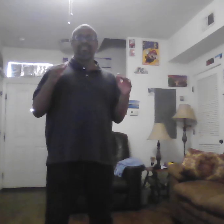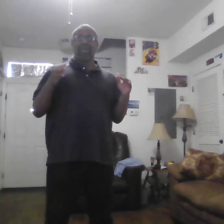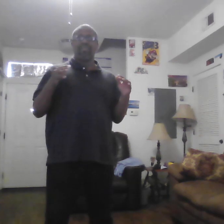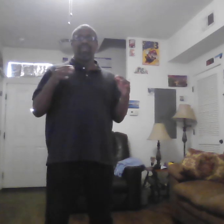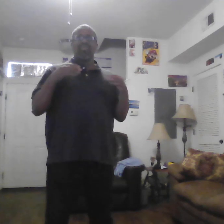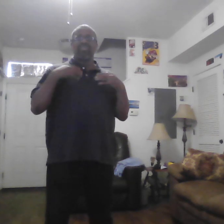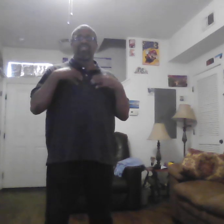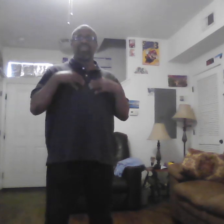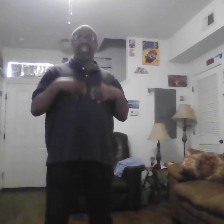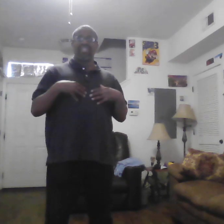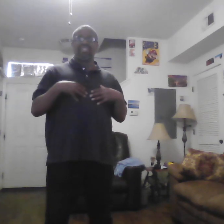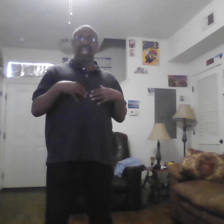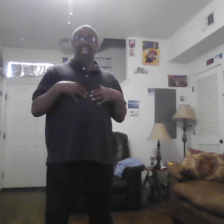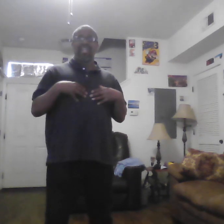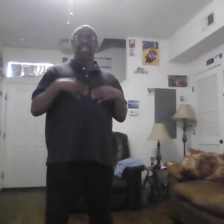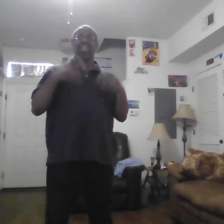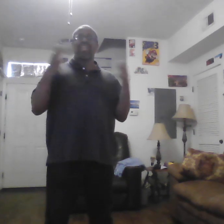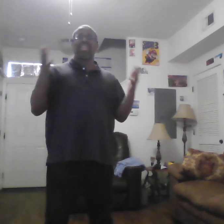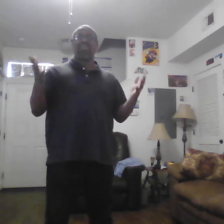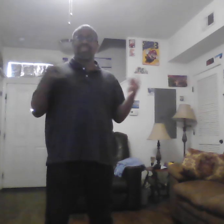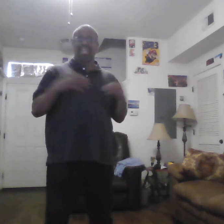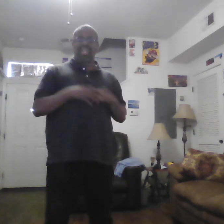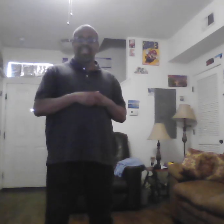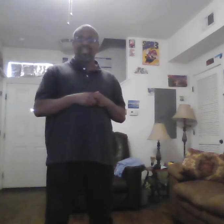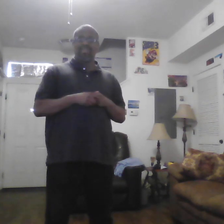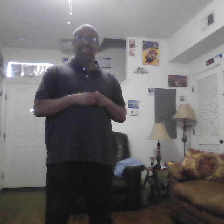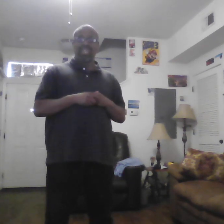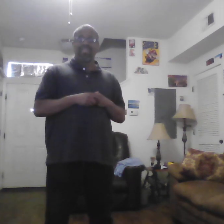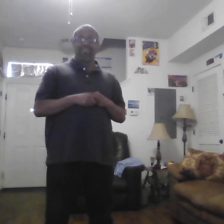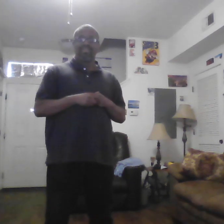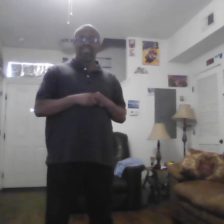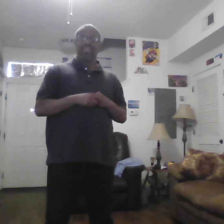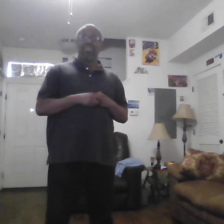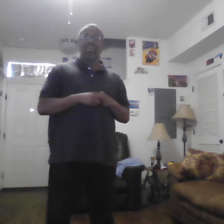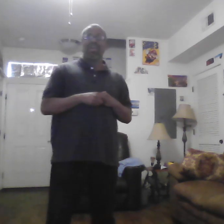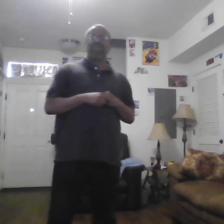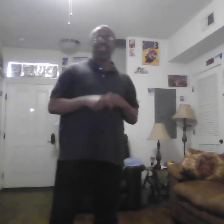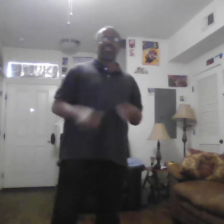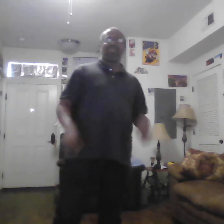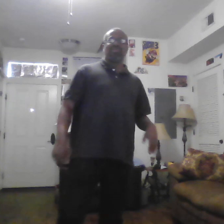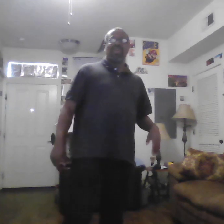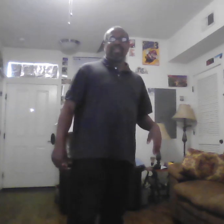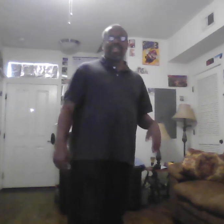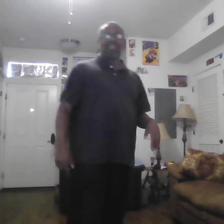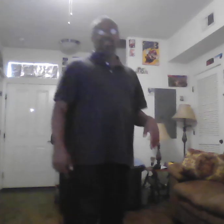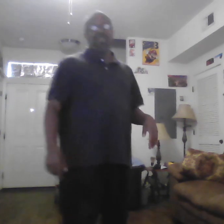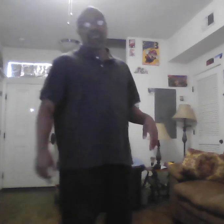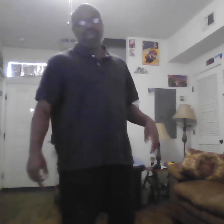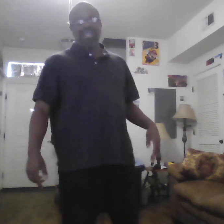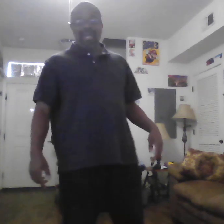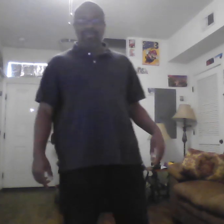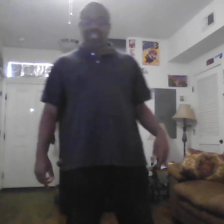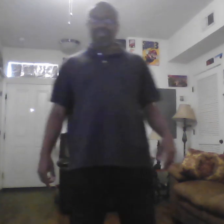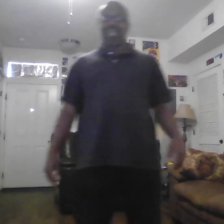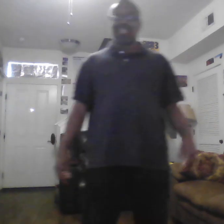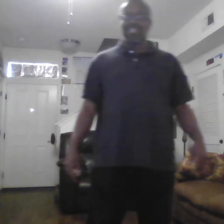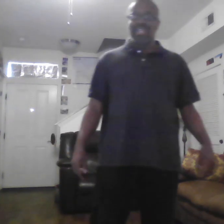about what's on the inside not the outside okay all right so that's all your boy domino seven got to say